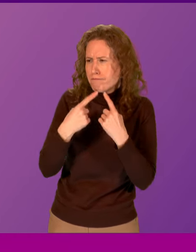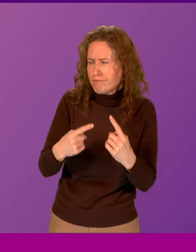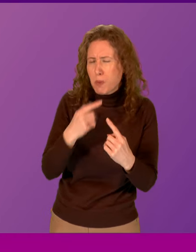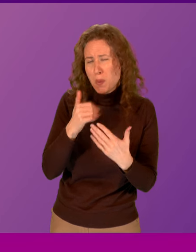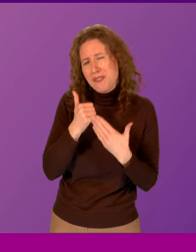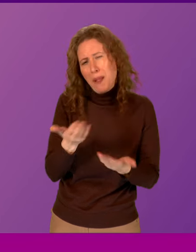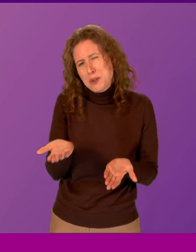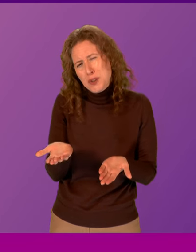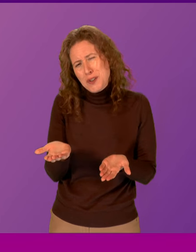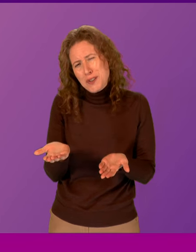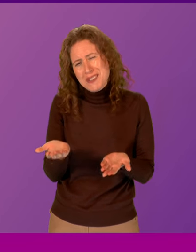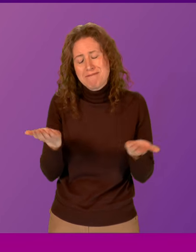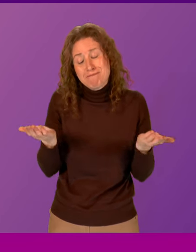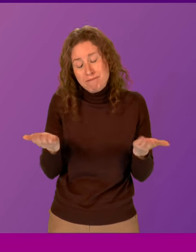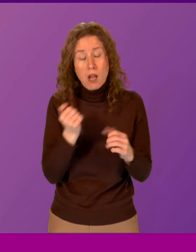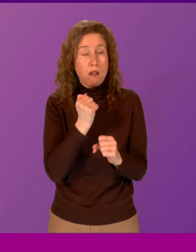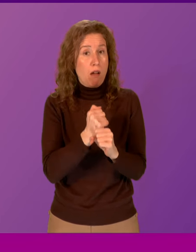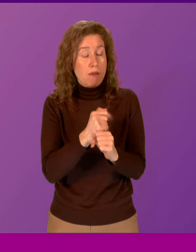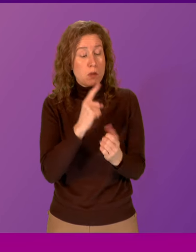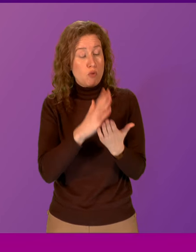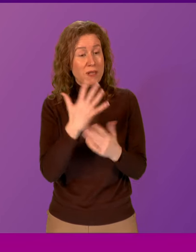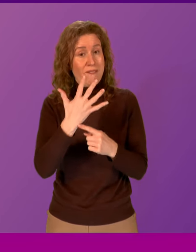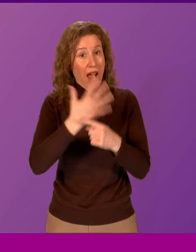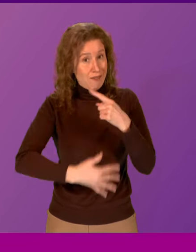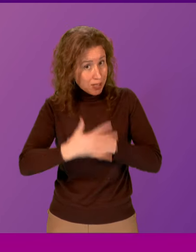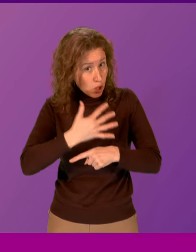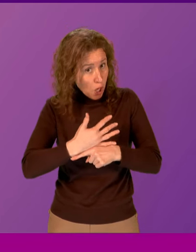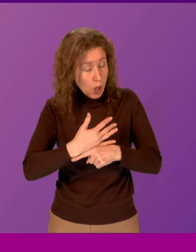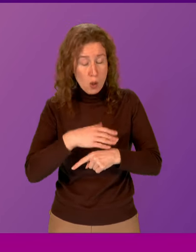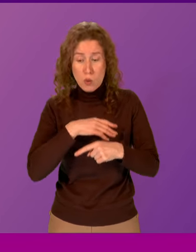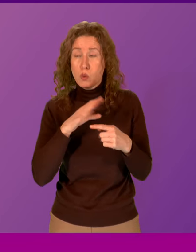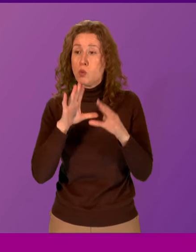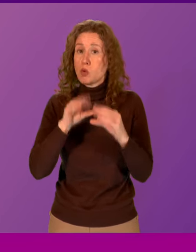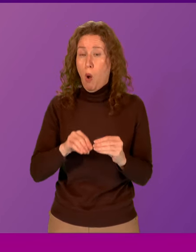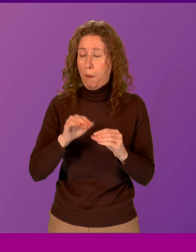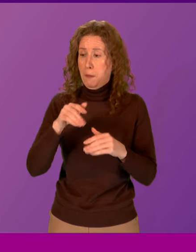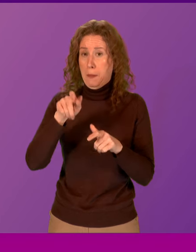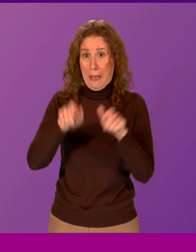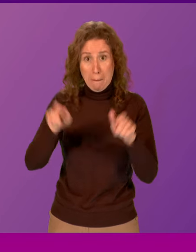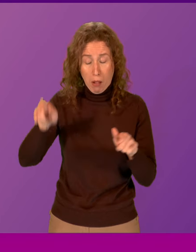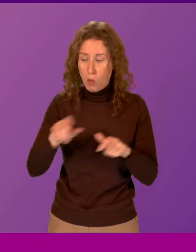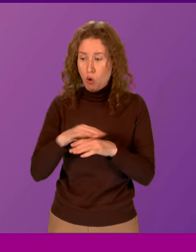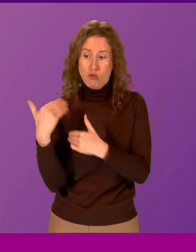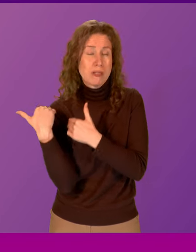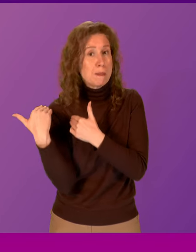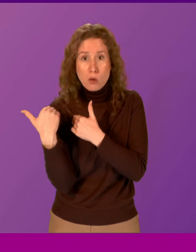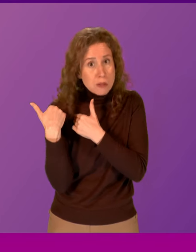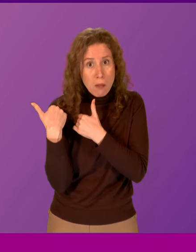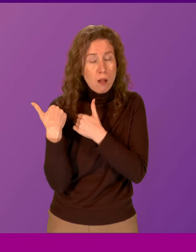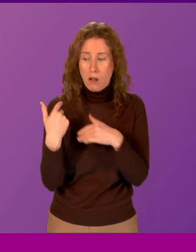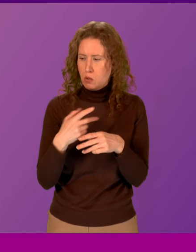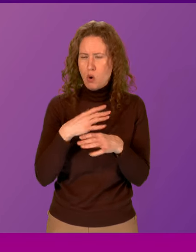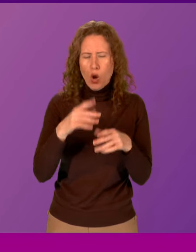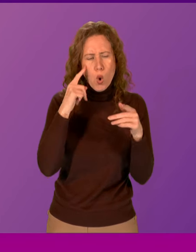helped Kirstein. The government promised five years ago to take action against irresponsible owners and breeders, not just an individual